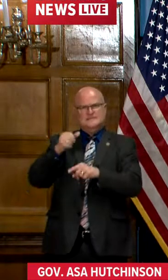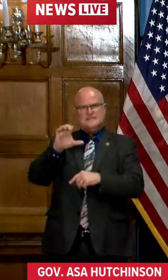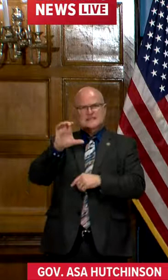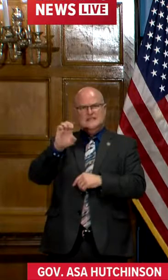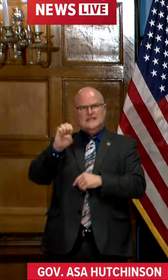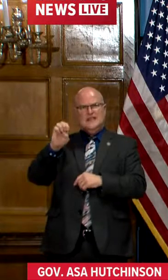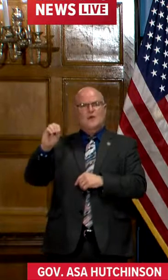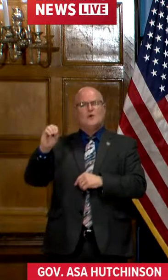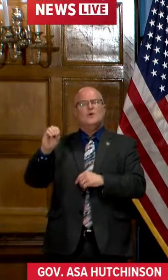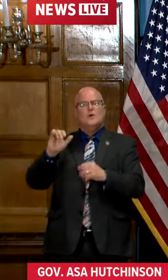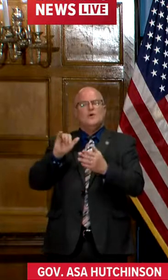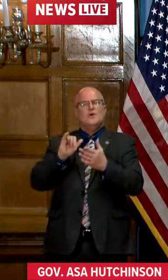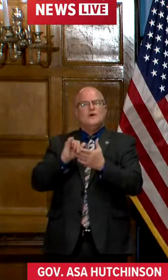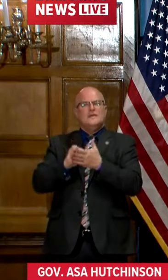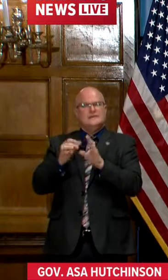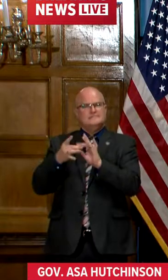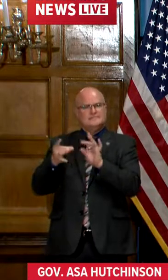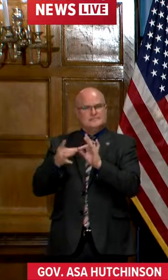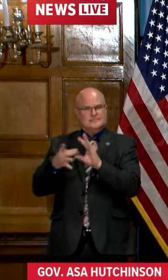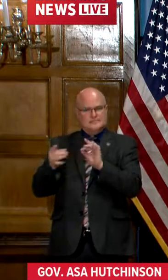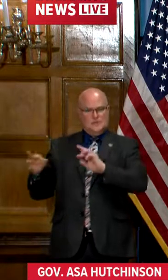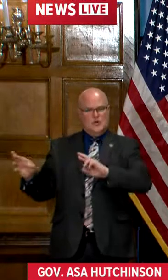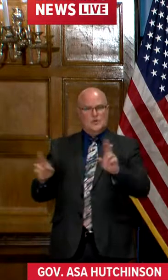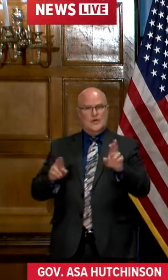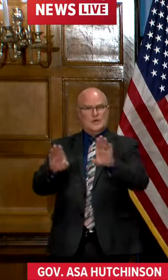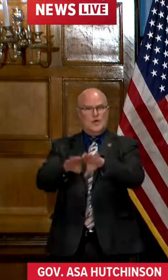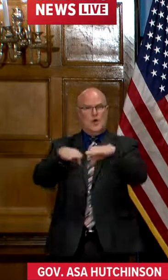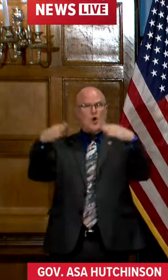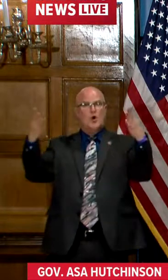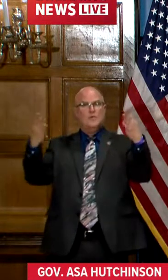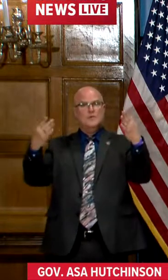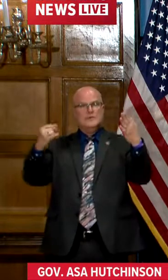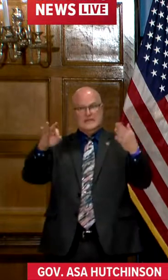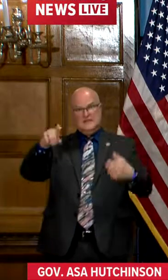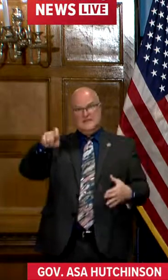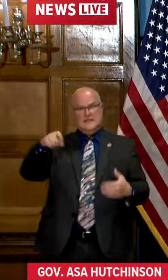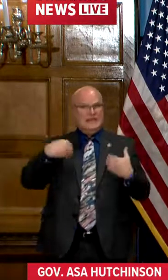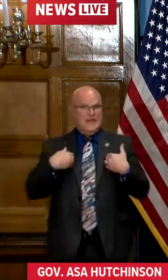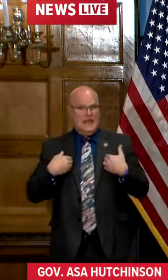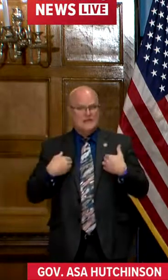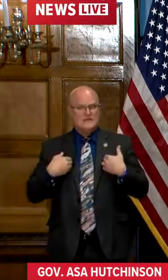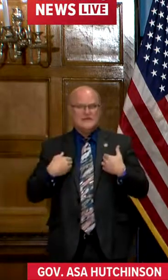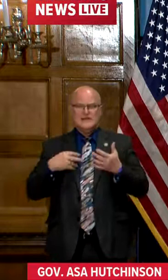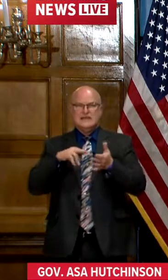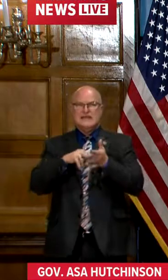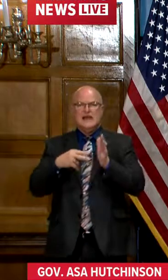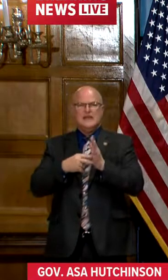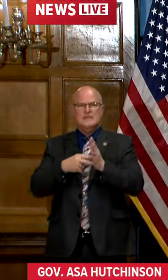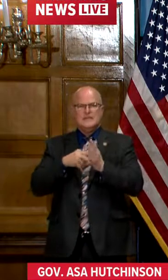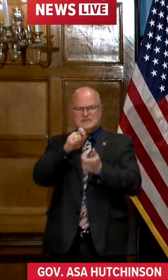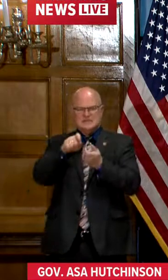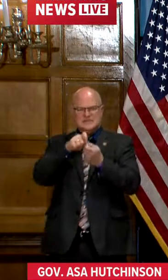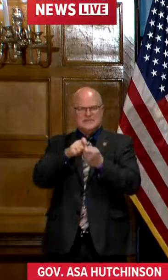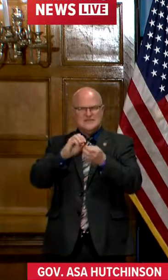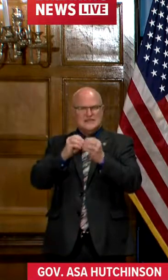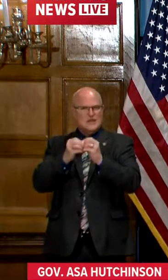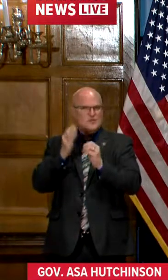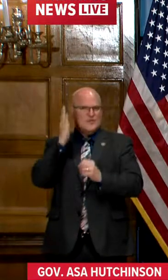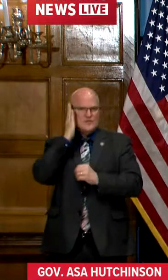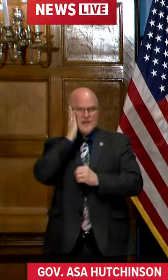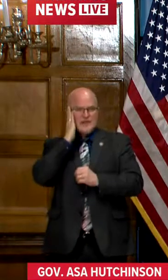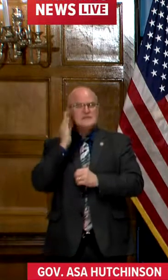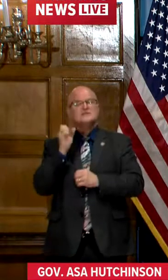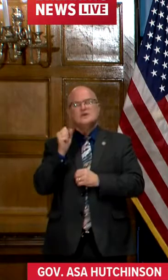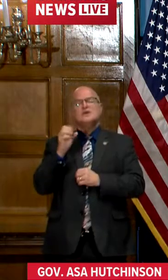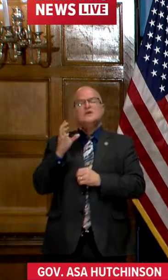they are ready to open today if the need was there. And I'm talking about a certain number of the beds. And